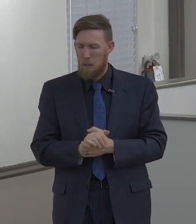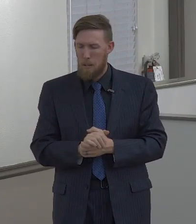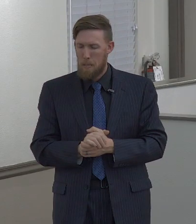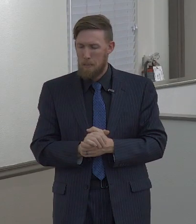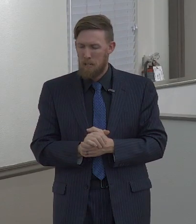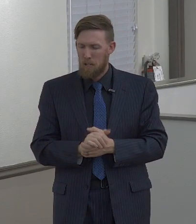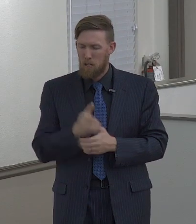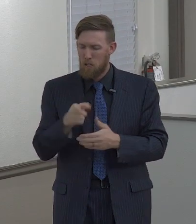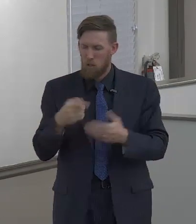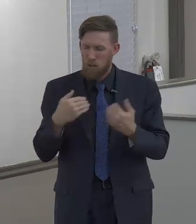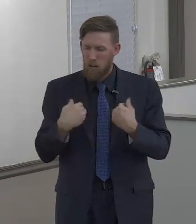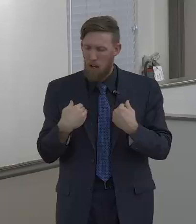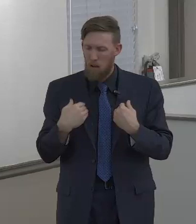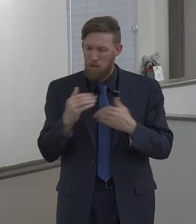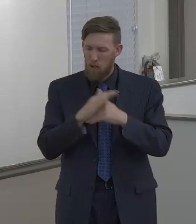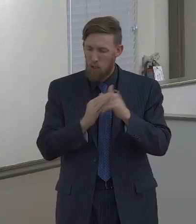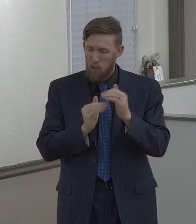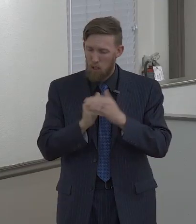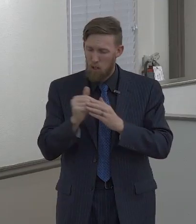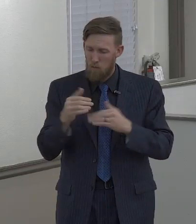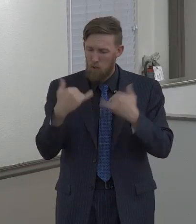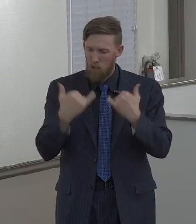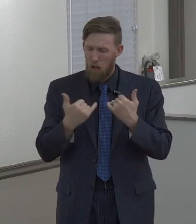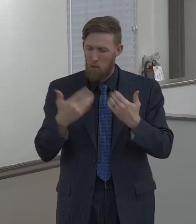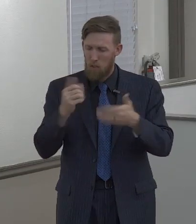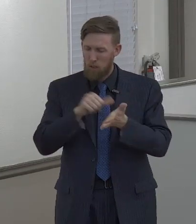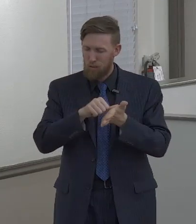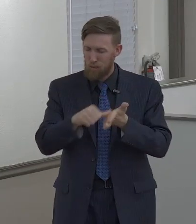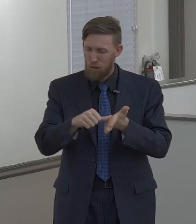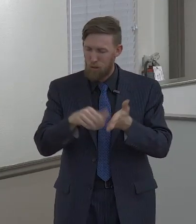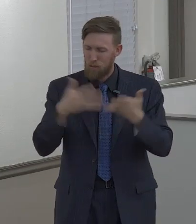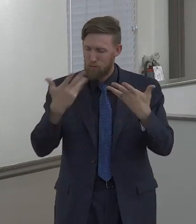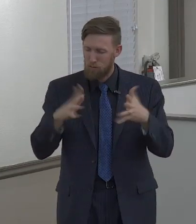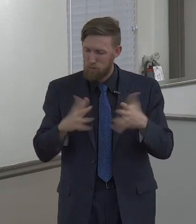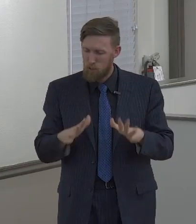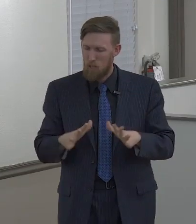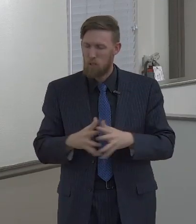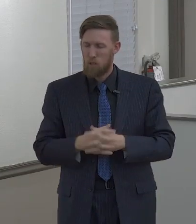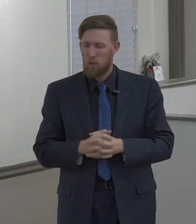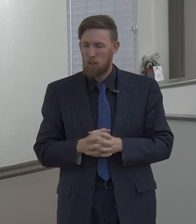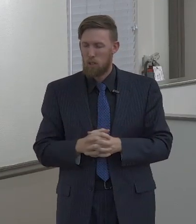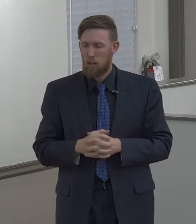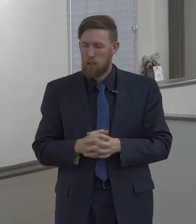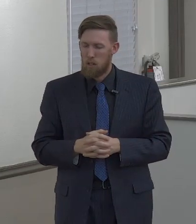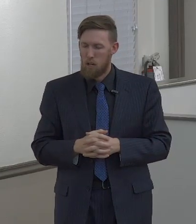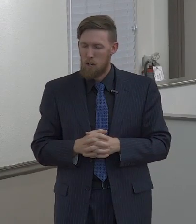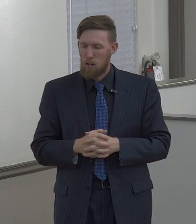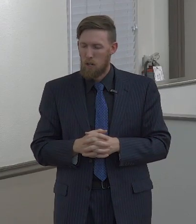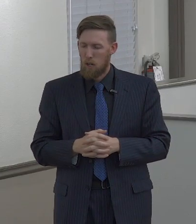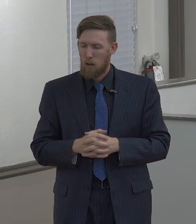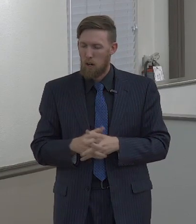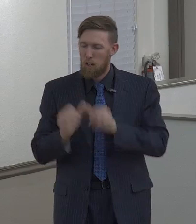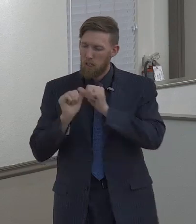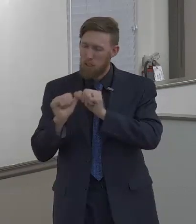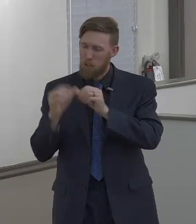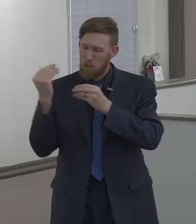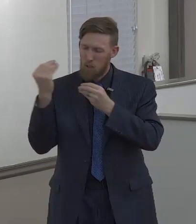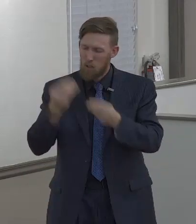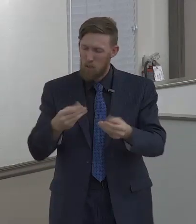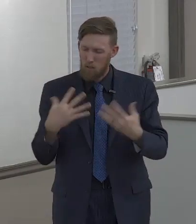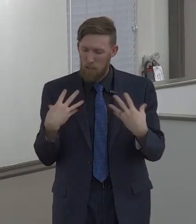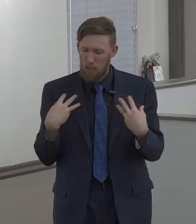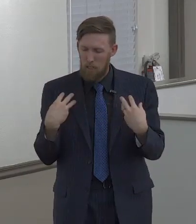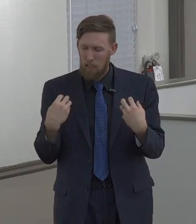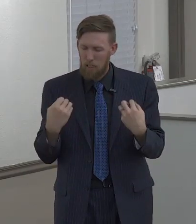medication would be effective in managing the pain for her. God, I pray that, Lord, you would